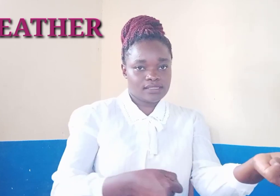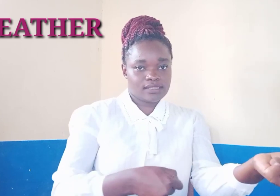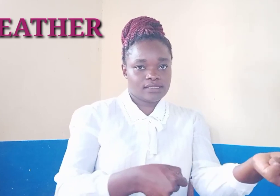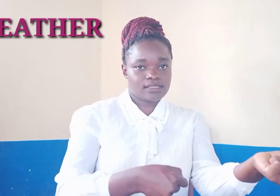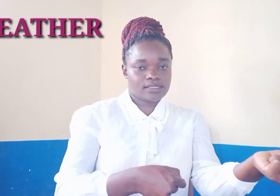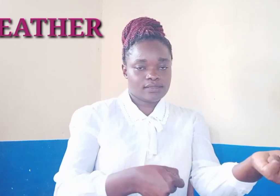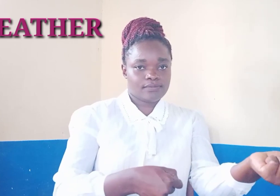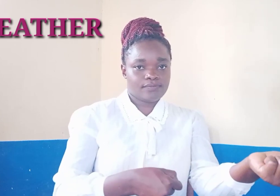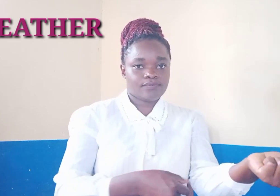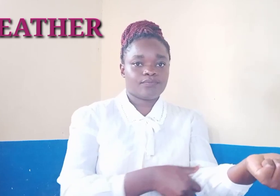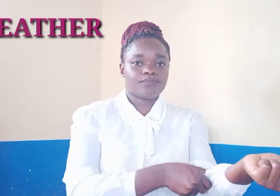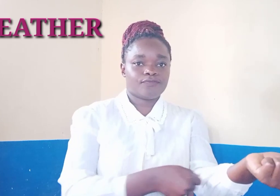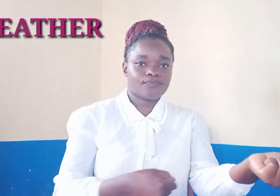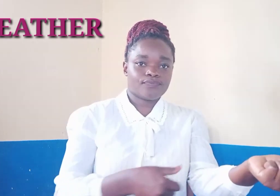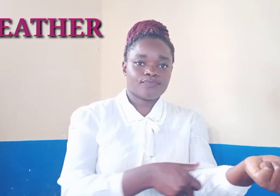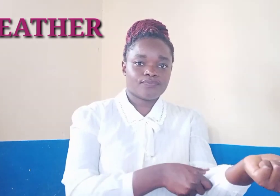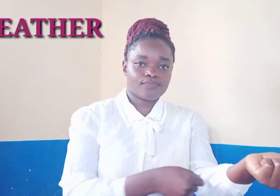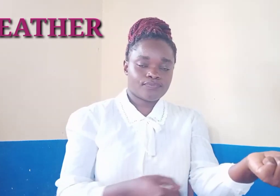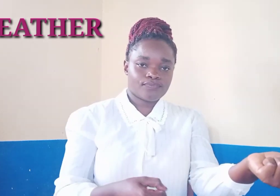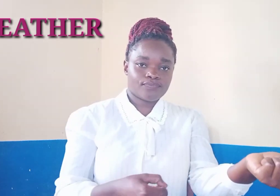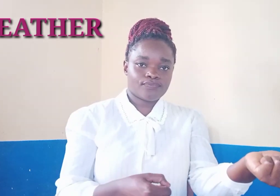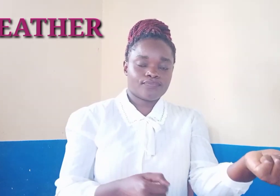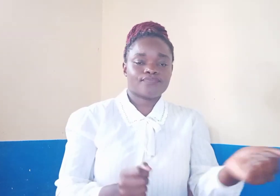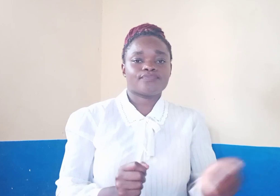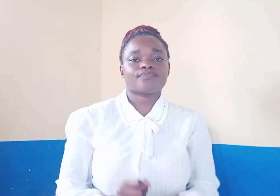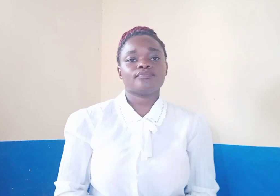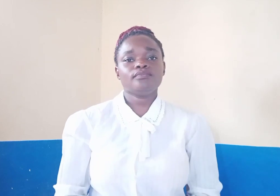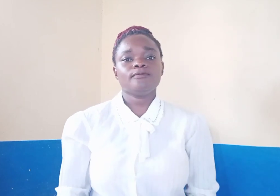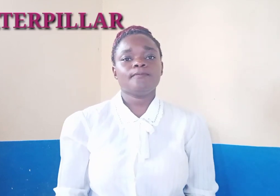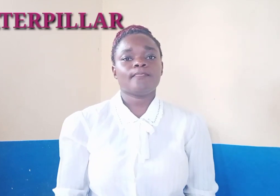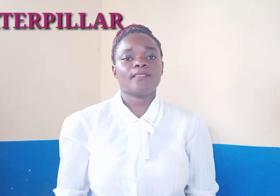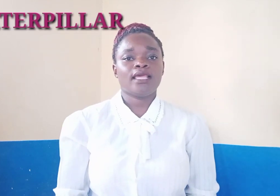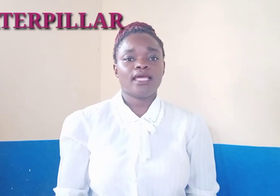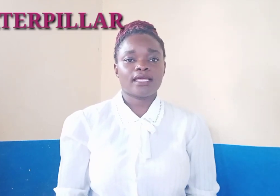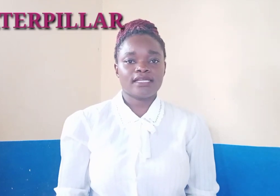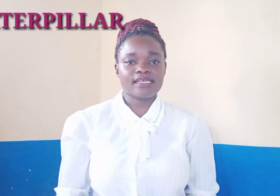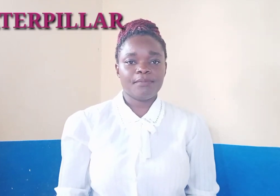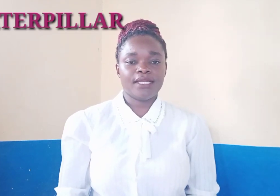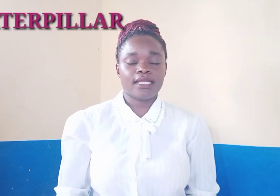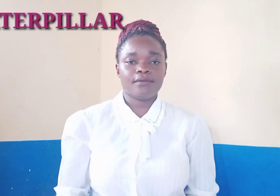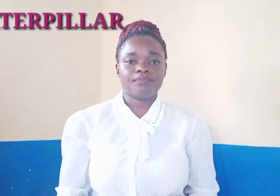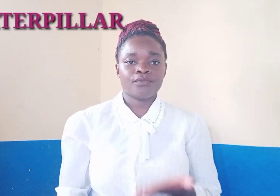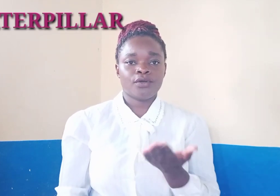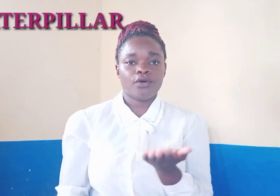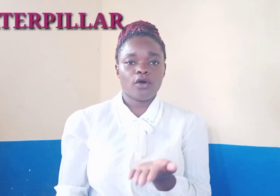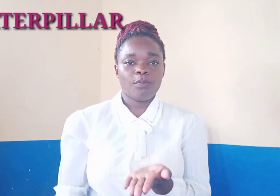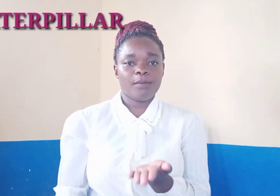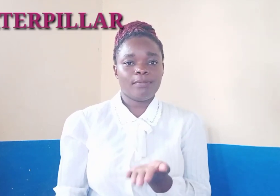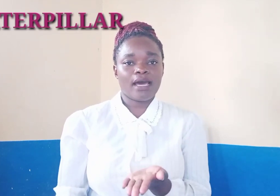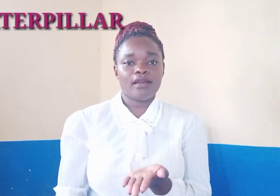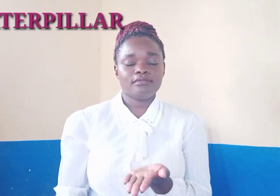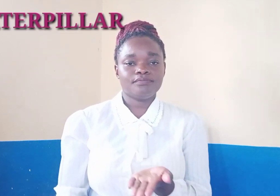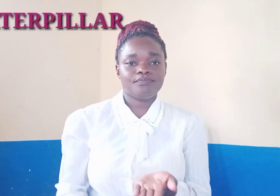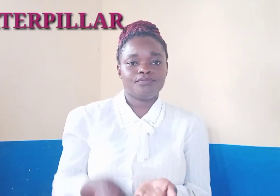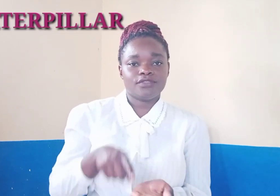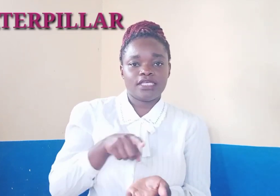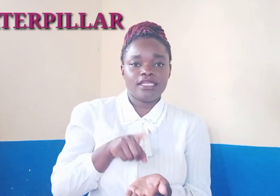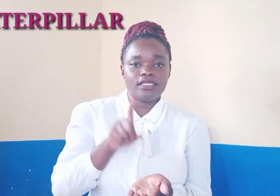caterpillar open palm then